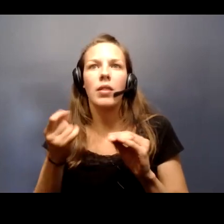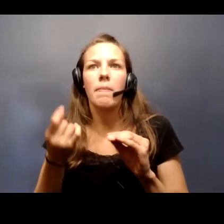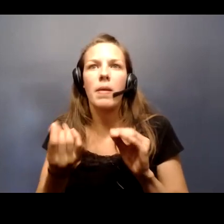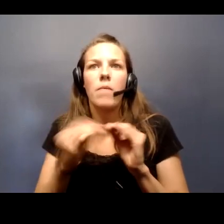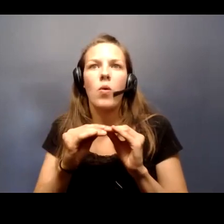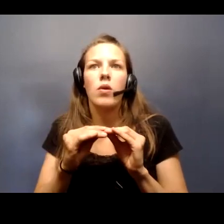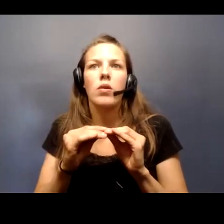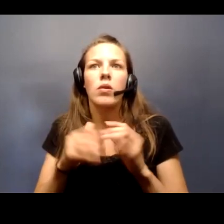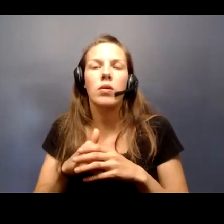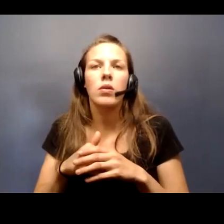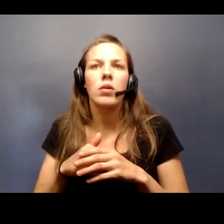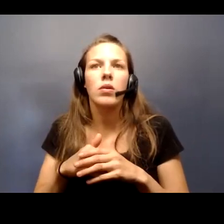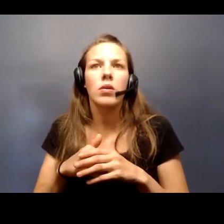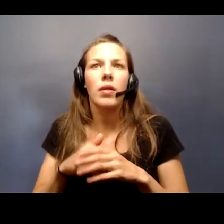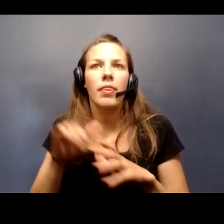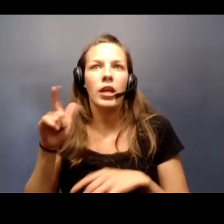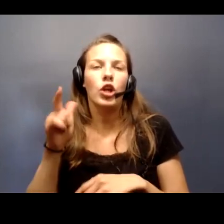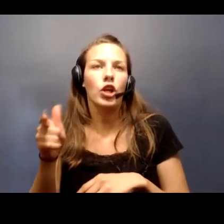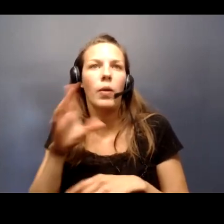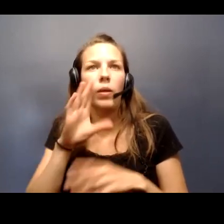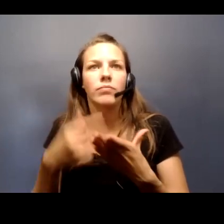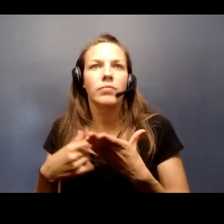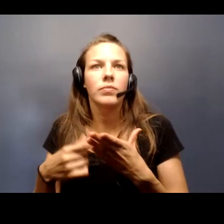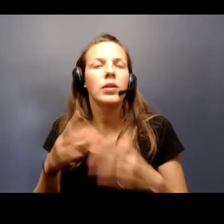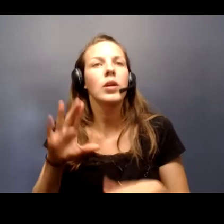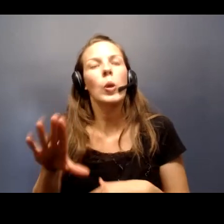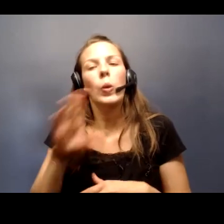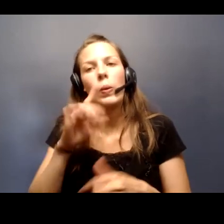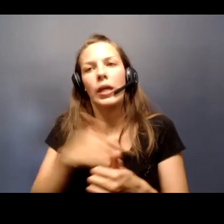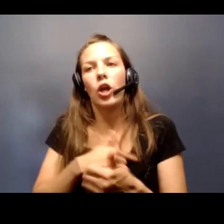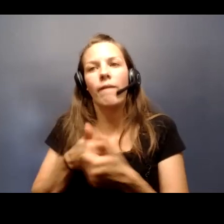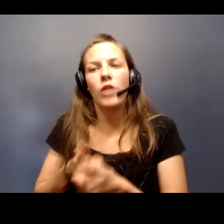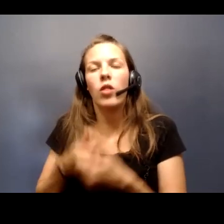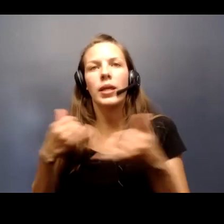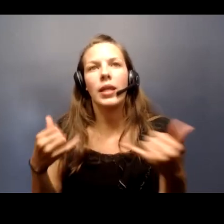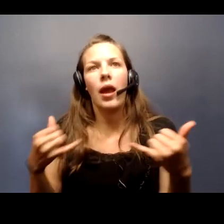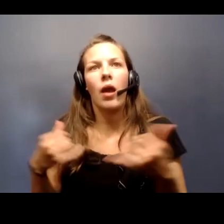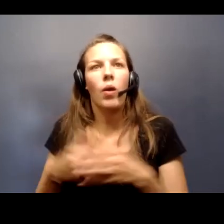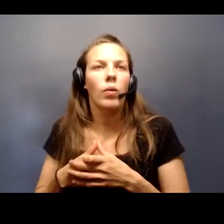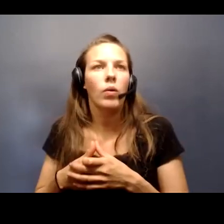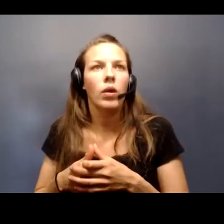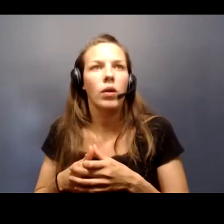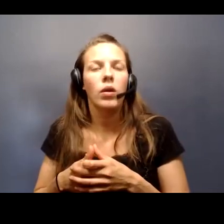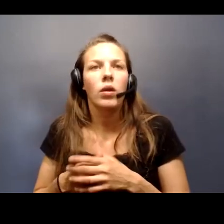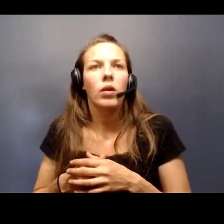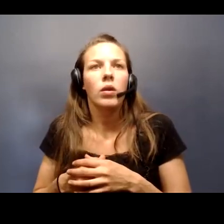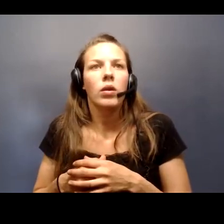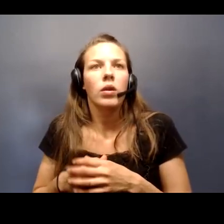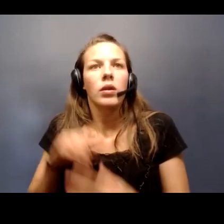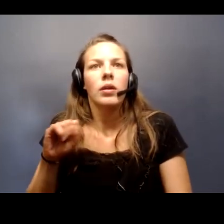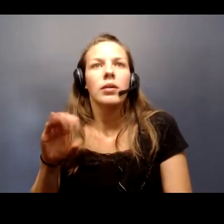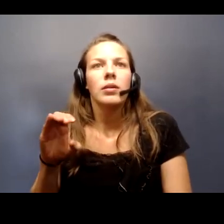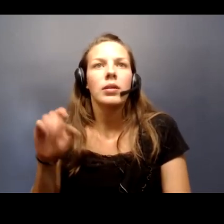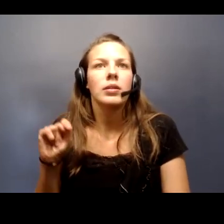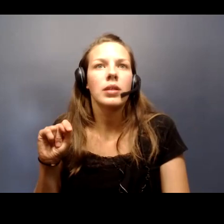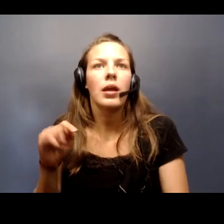later on. What we're following now in Scott County